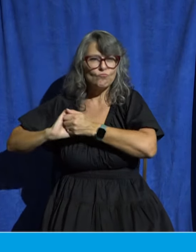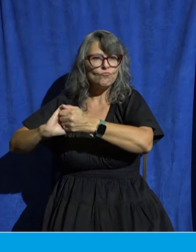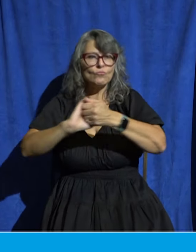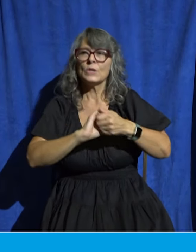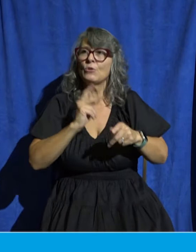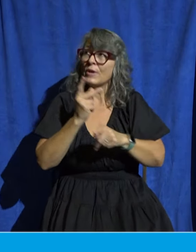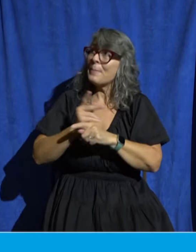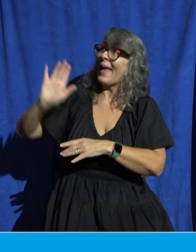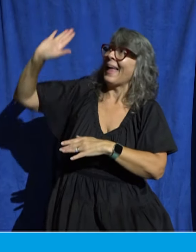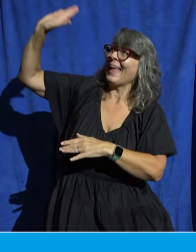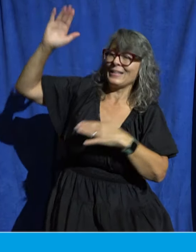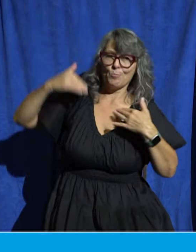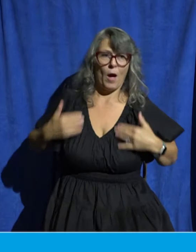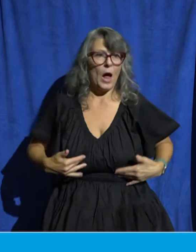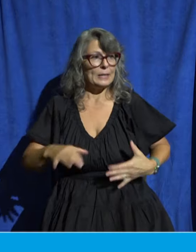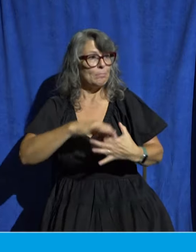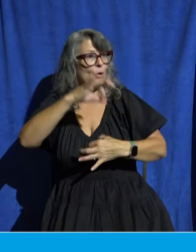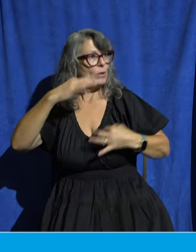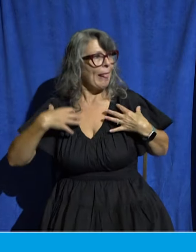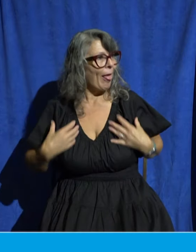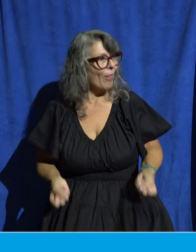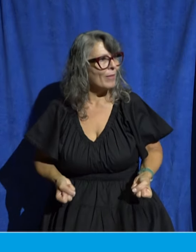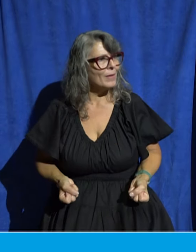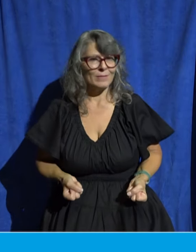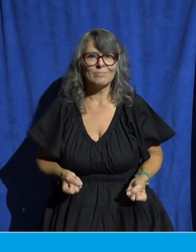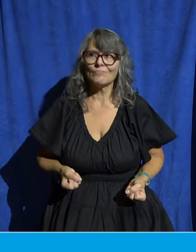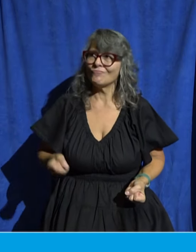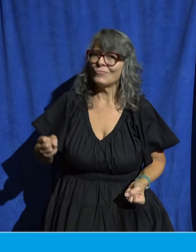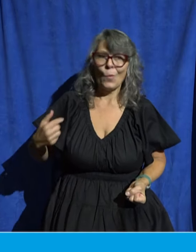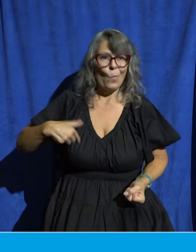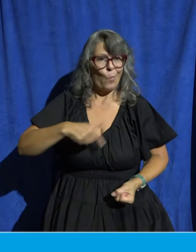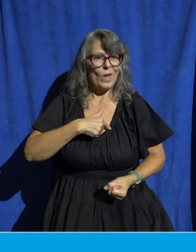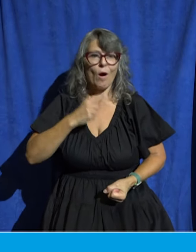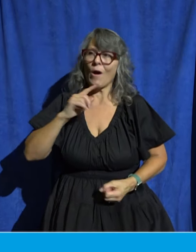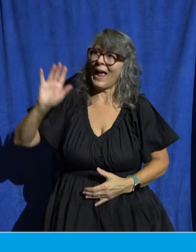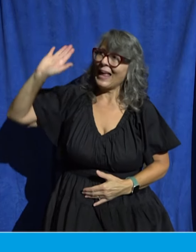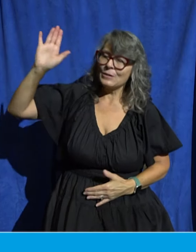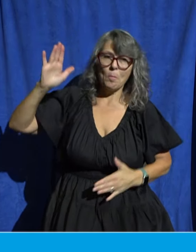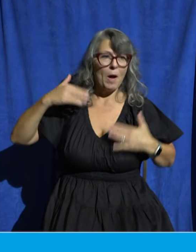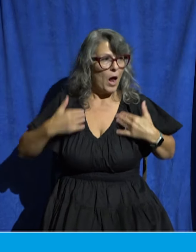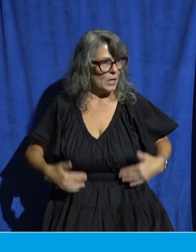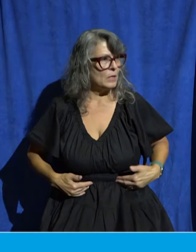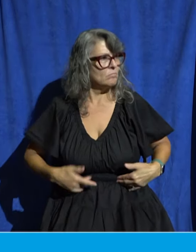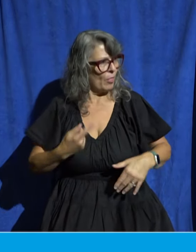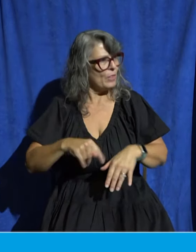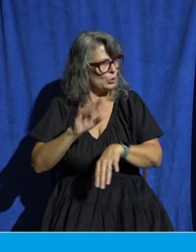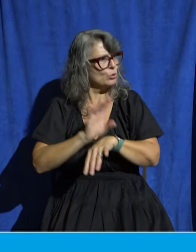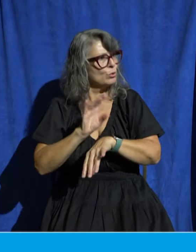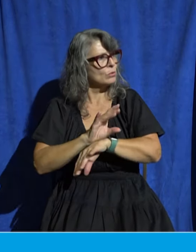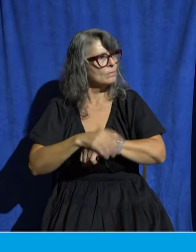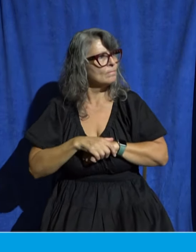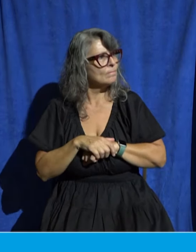beauty of the church. It's a wonderful reality that only comes by his grace.